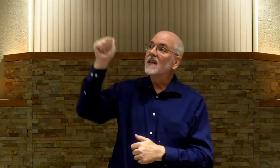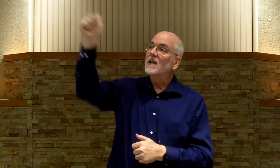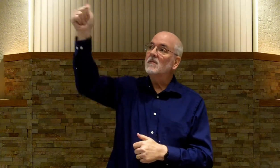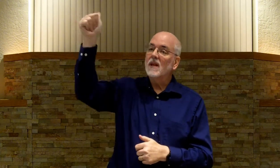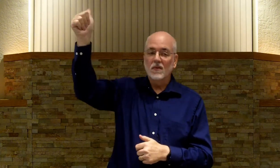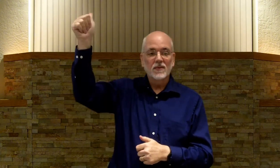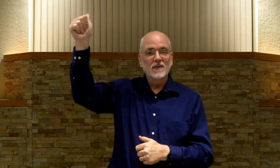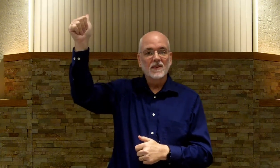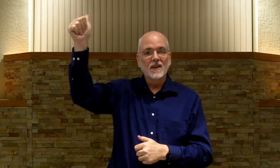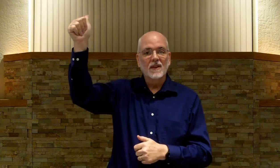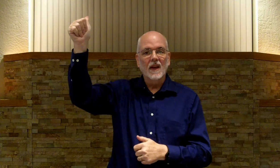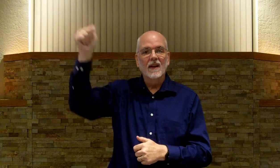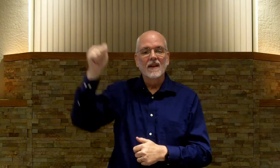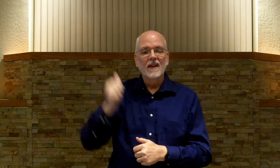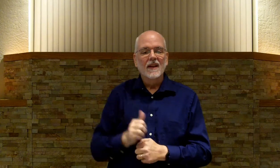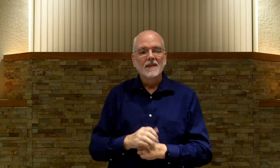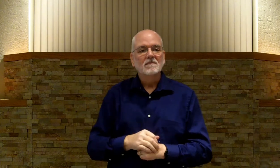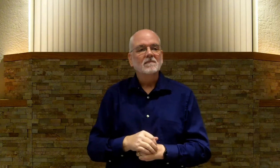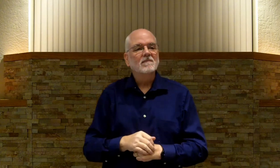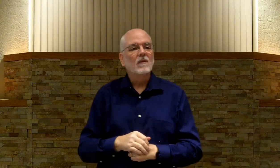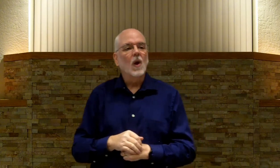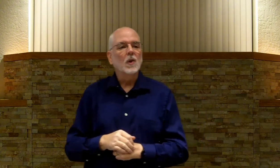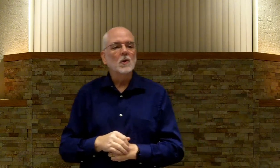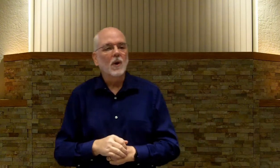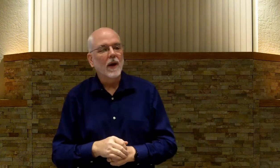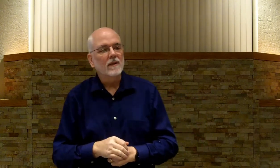himself. Okay? All those pronouns.